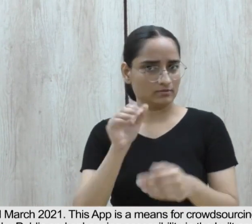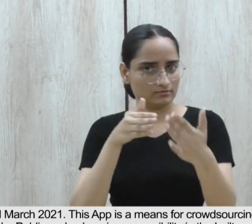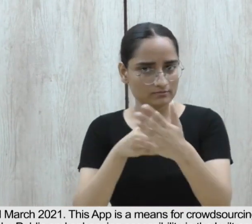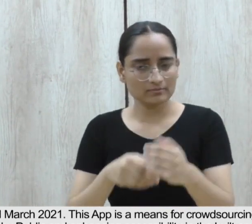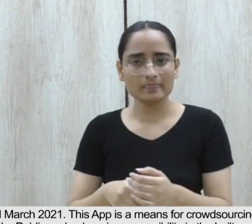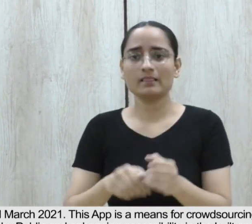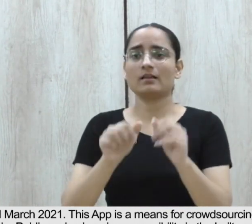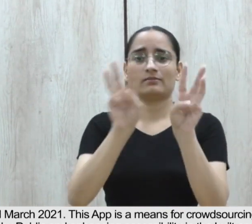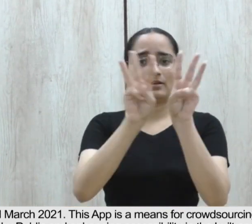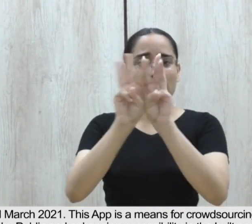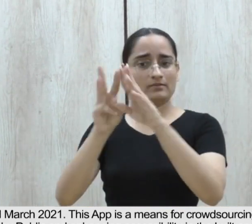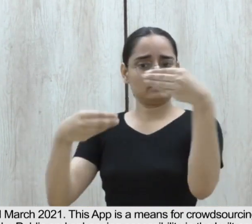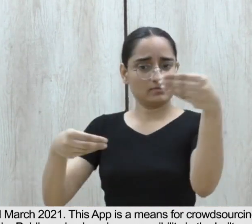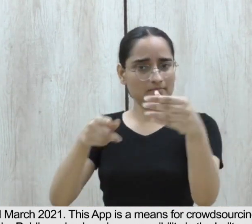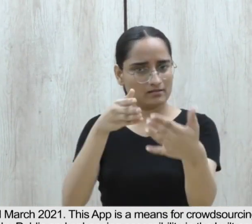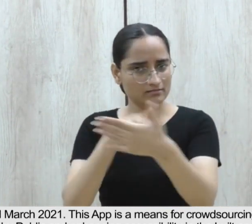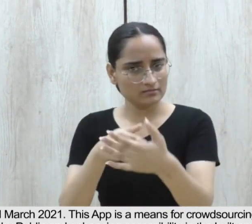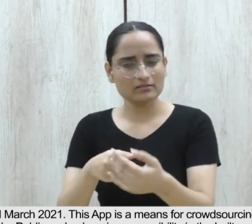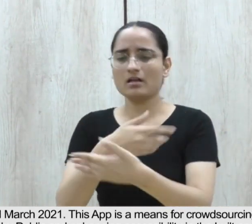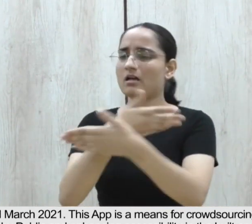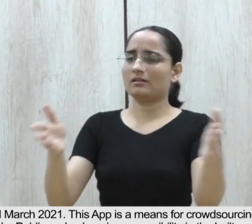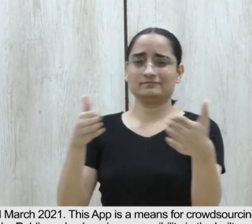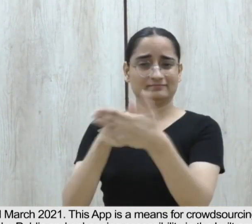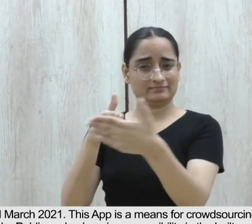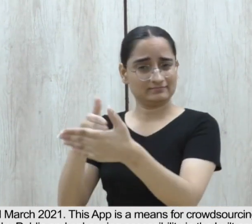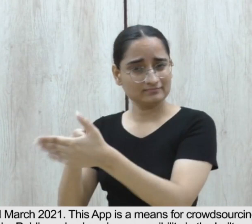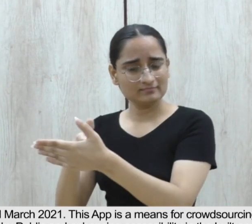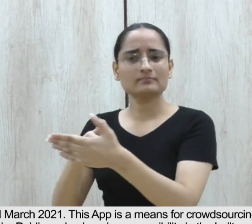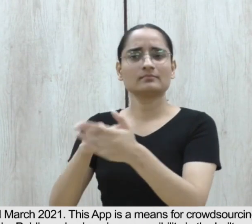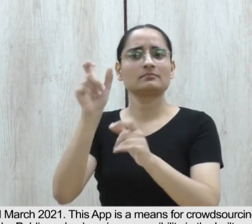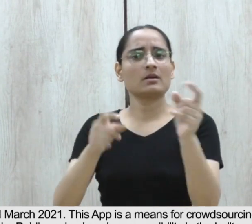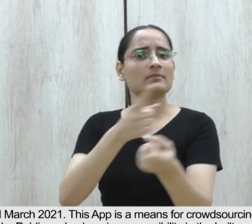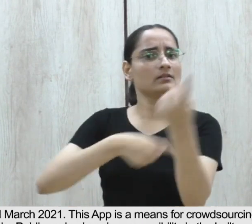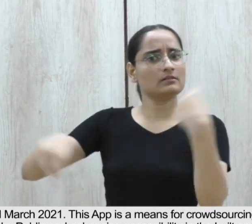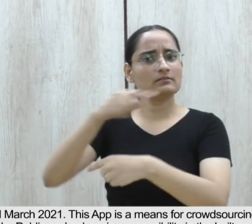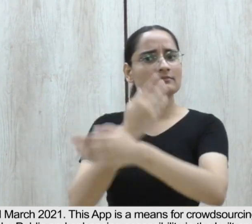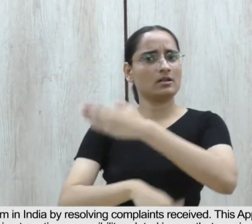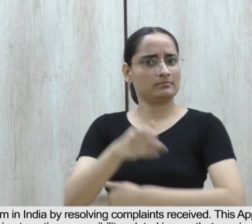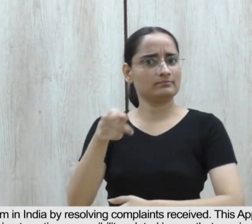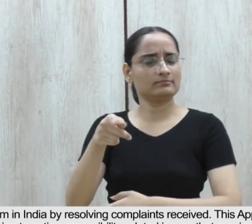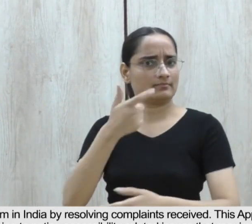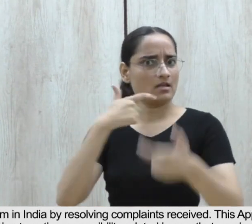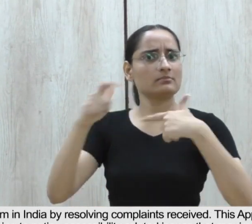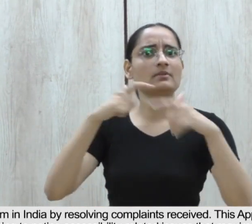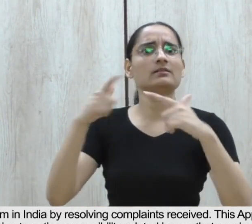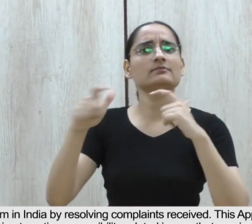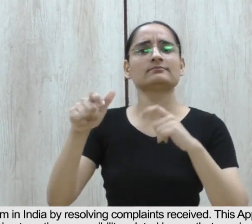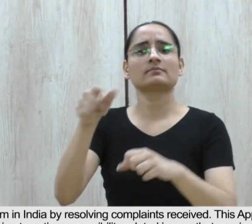enhancing accessibility in the built environment, transportation sector, and ICT